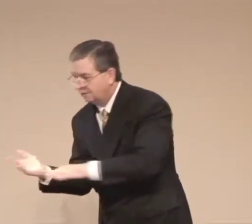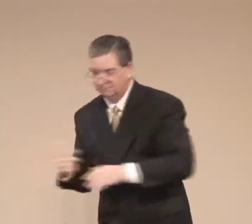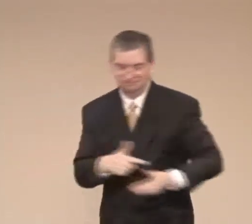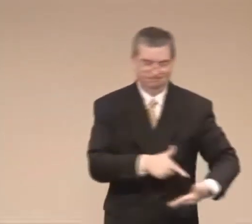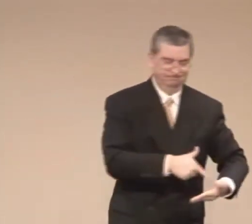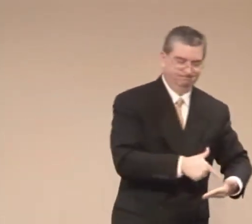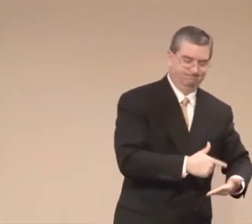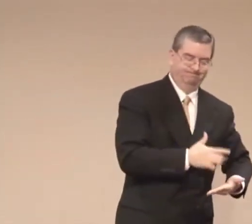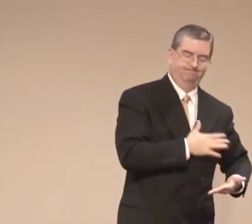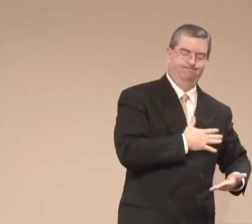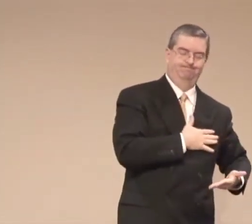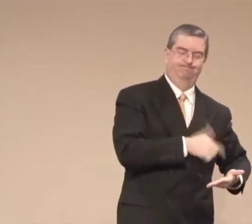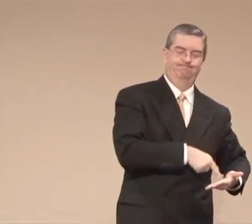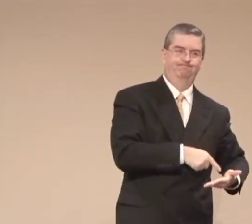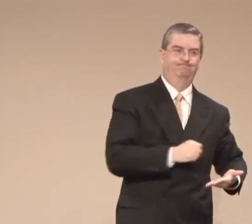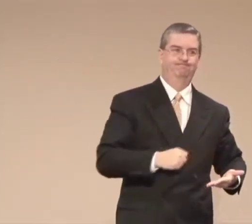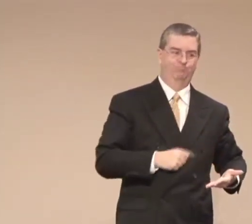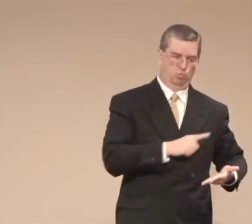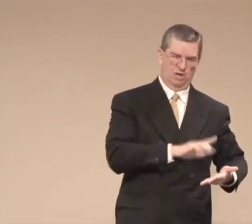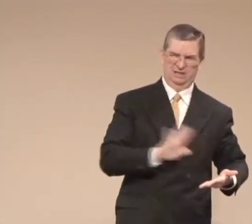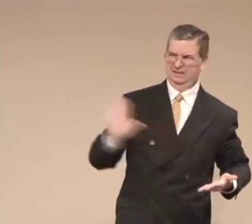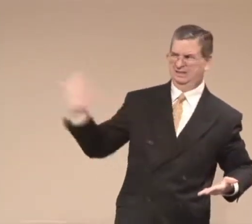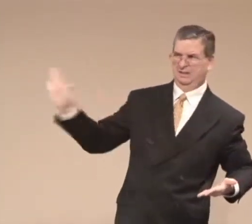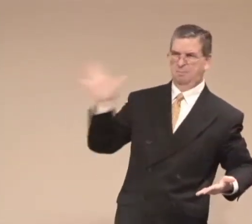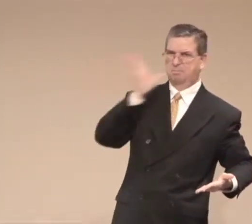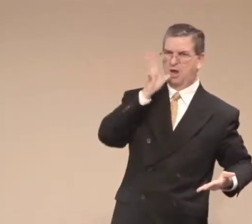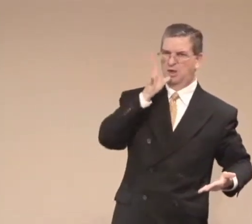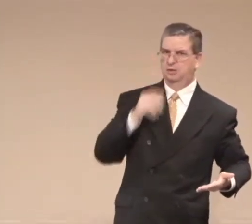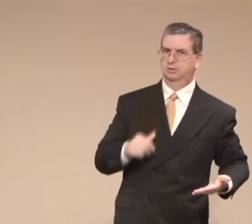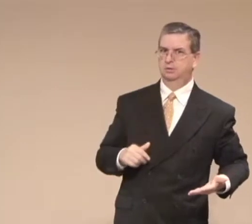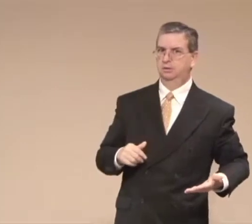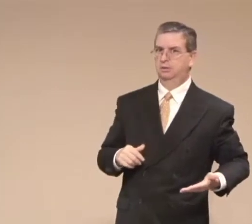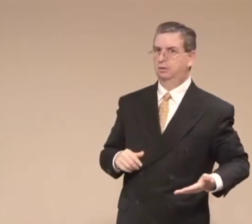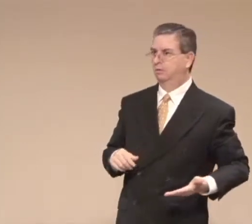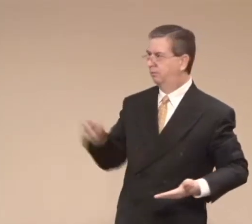and gave it to the other woman, and gave claiming it as her baby.